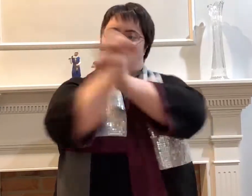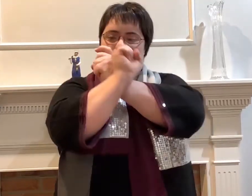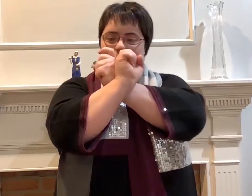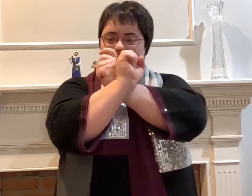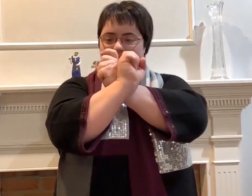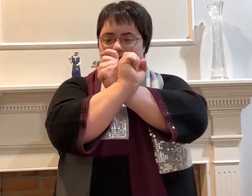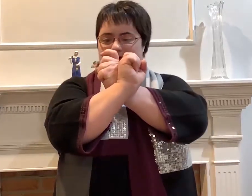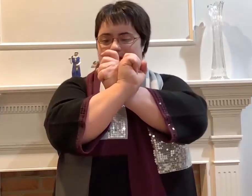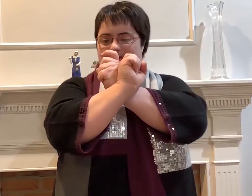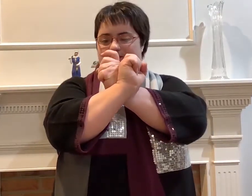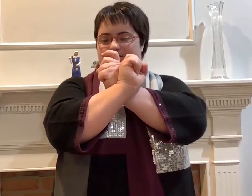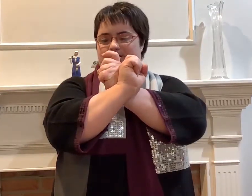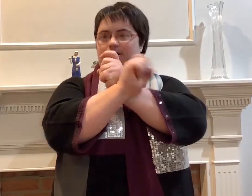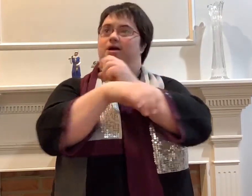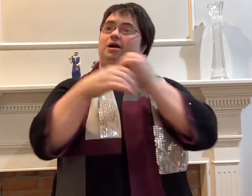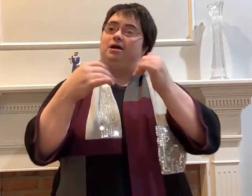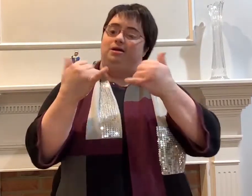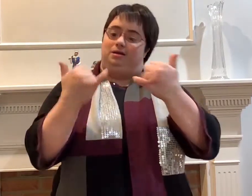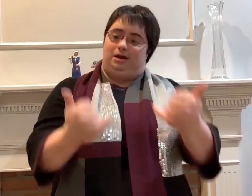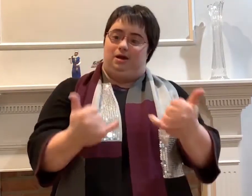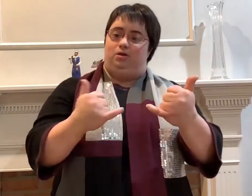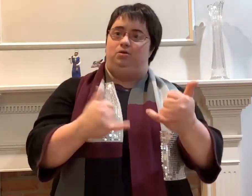With a third, eight, five,